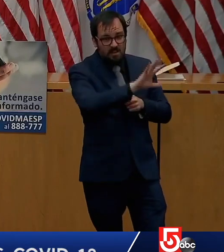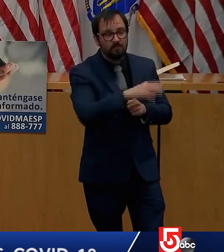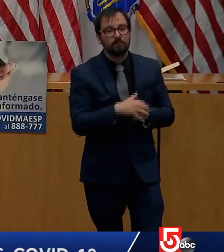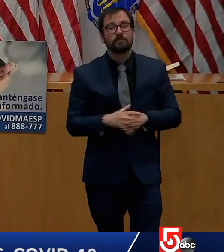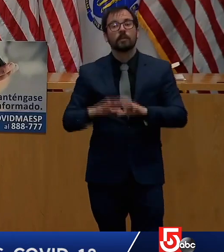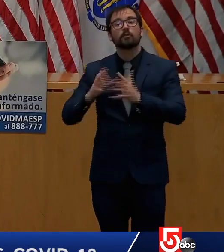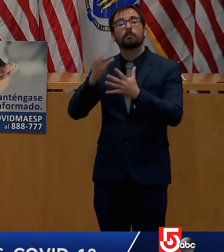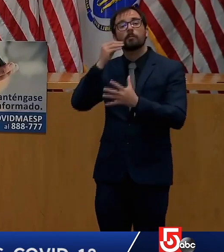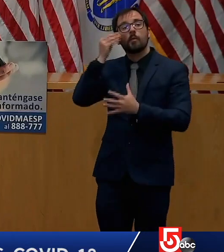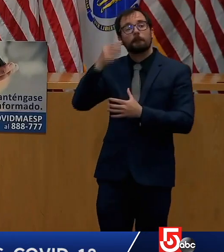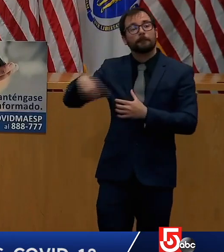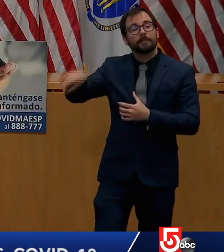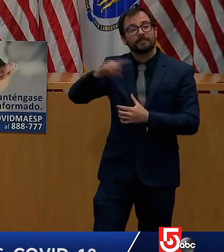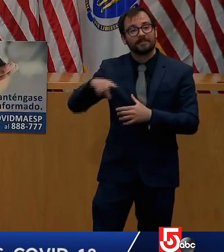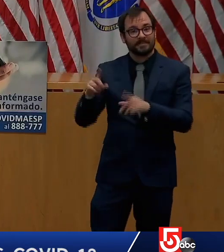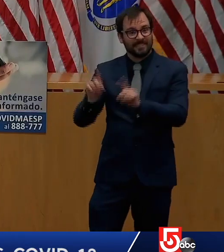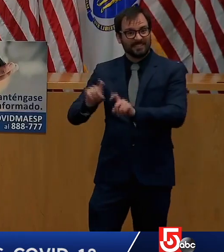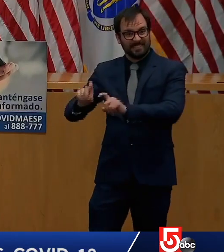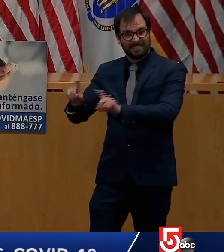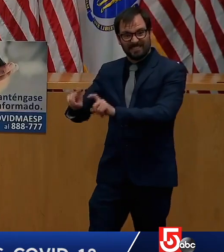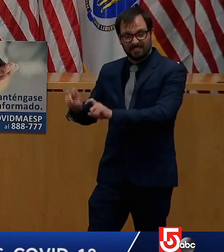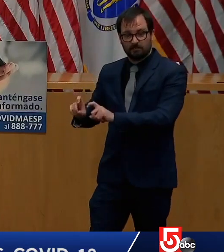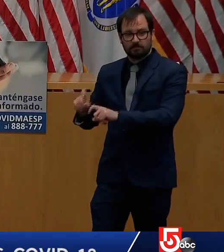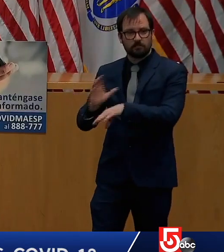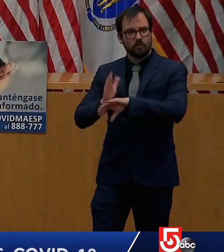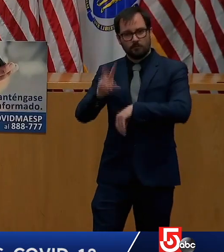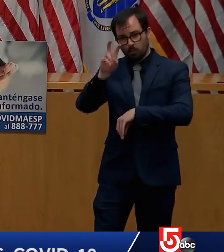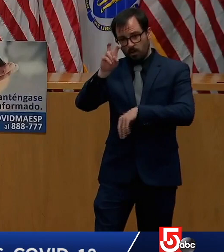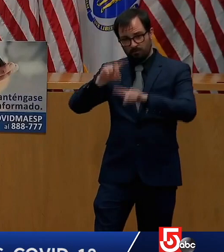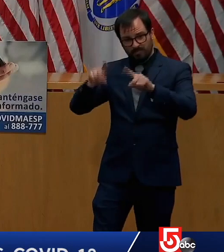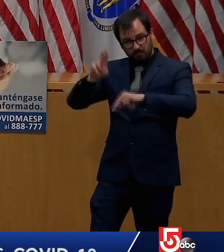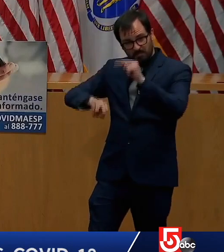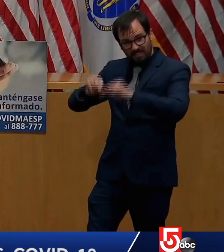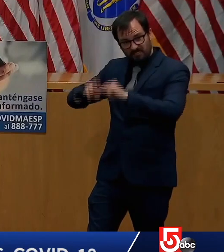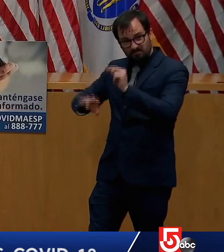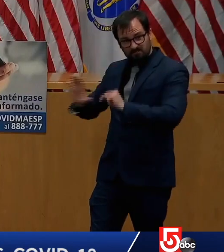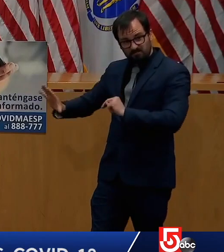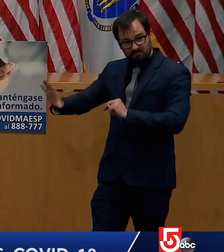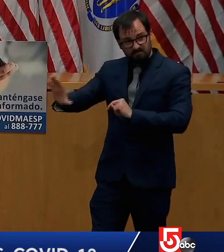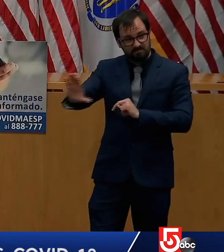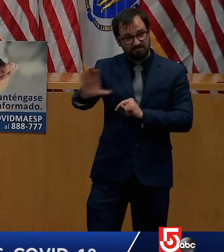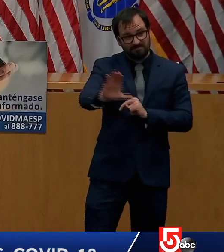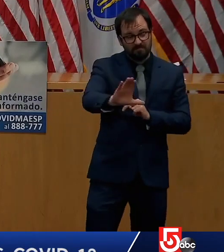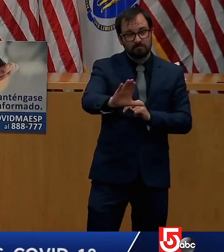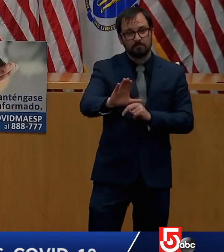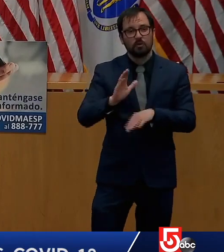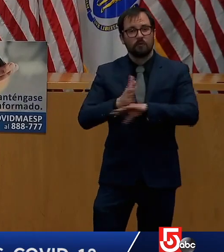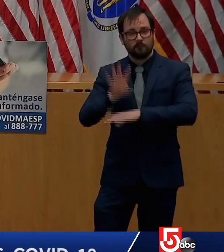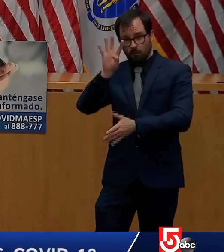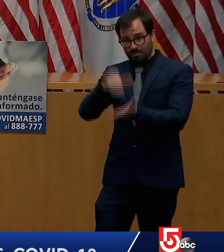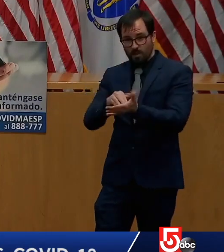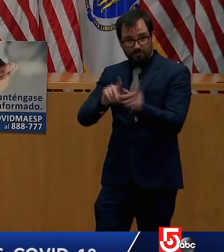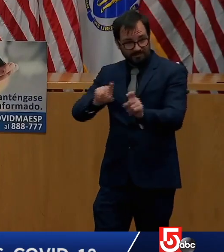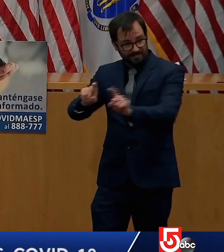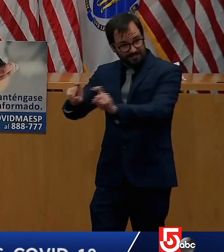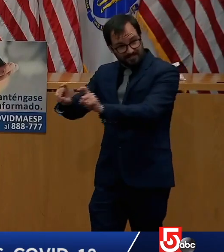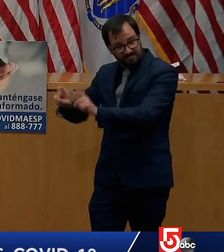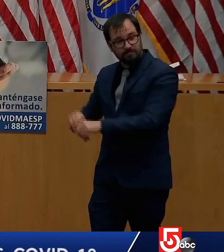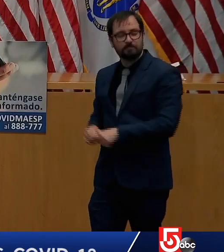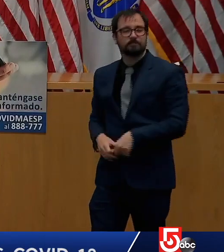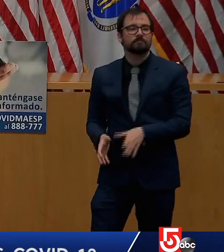facilities and have completed 3,700 tests. In terms of the public reporting of data,